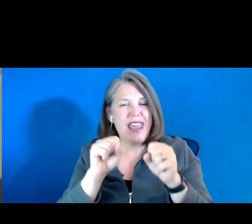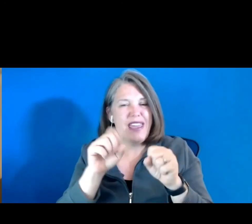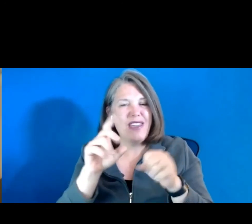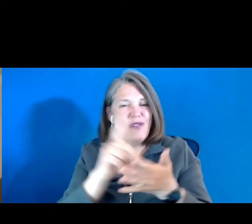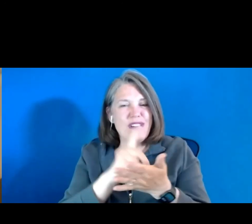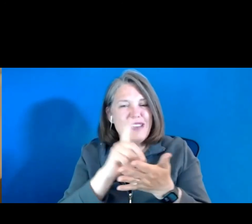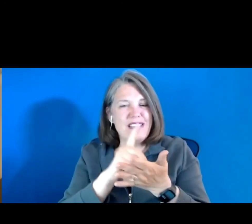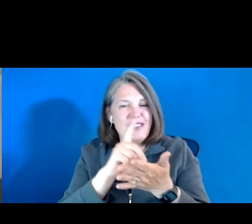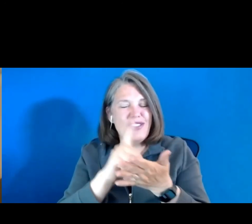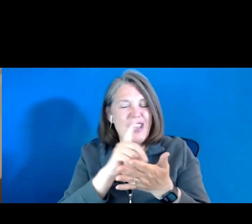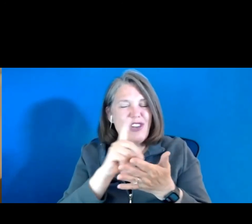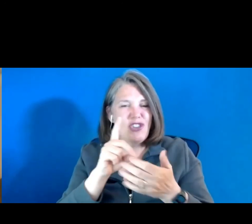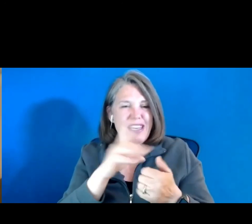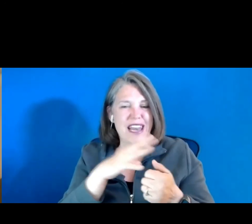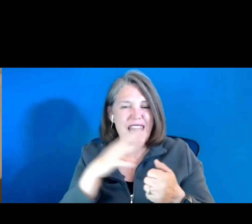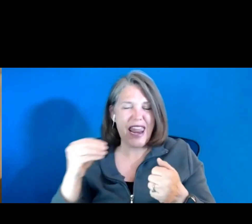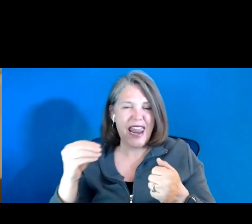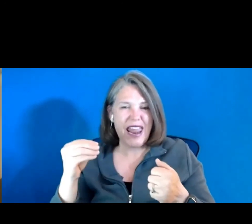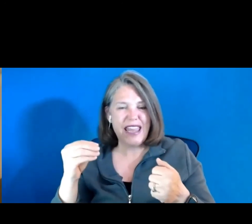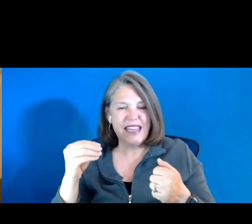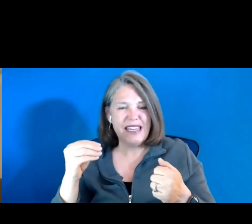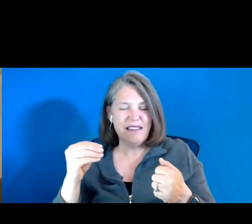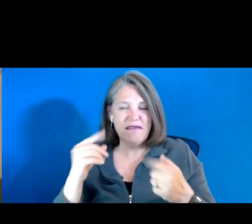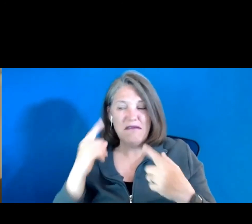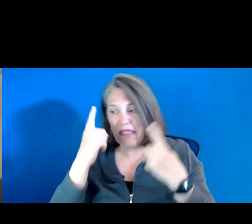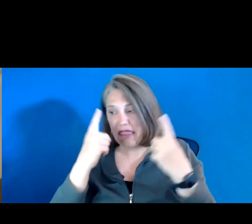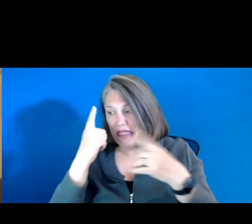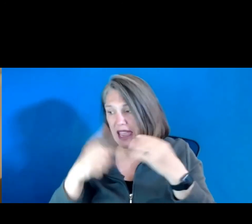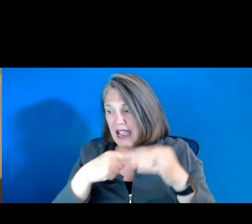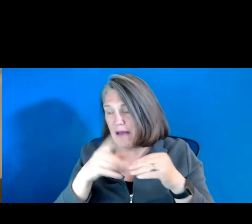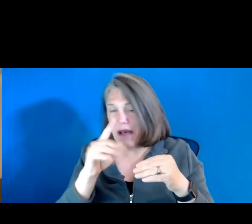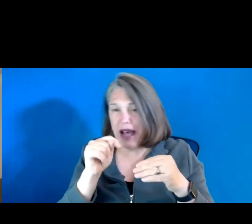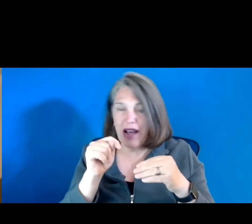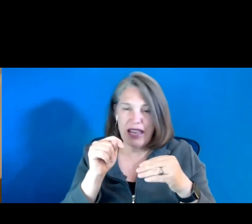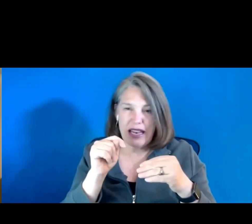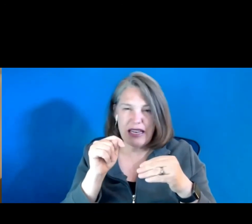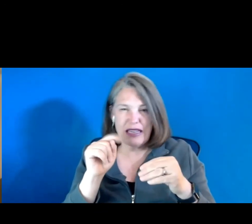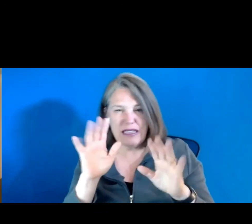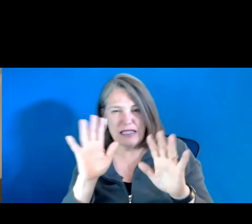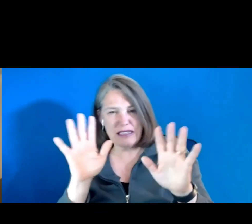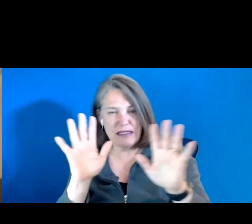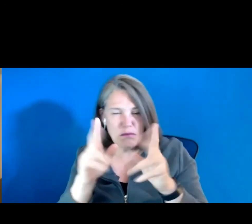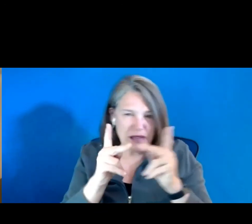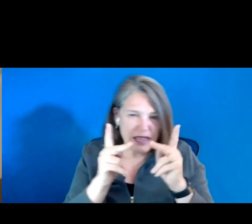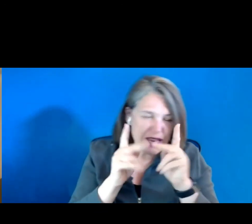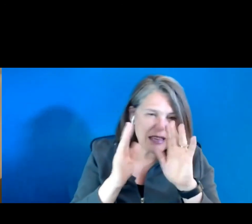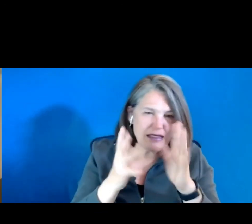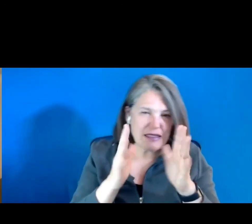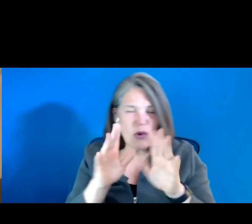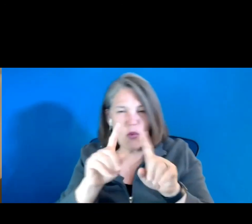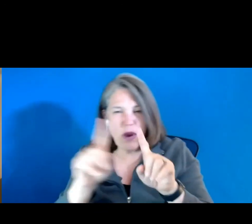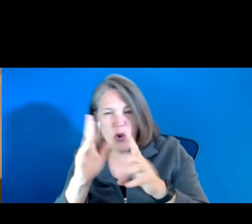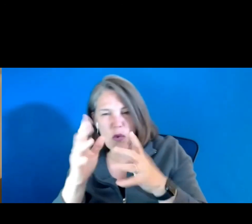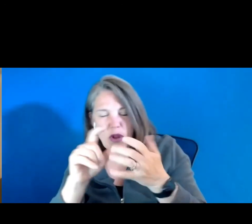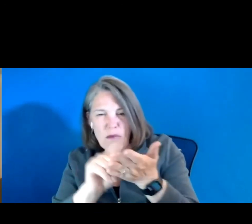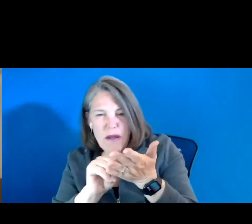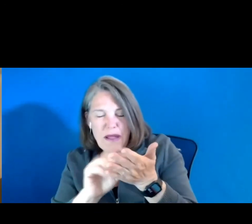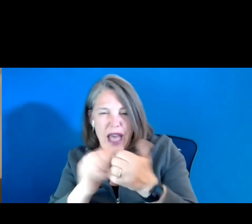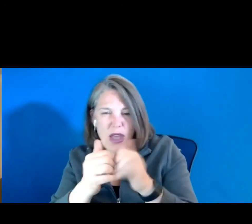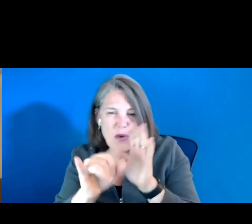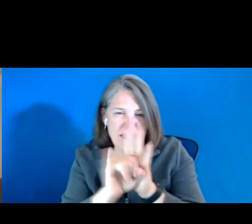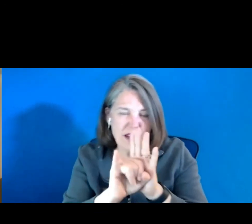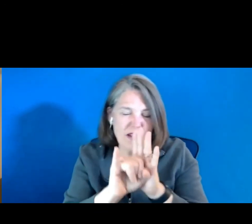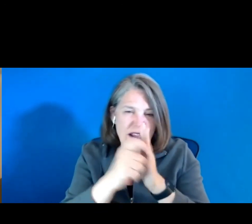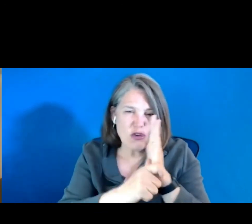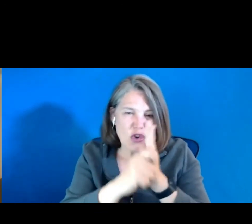um, and think about its repositioning for publication, how you identify a